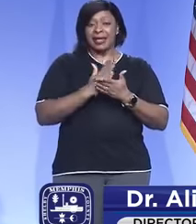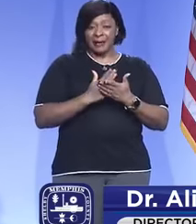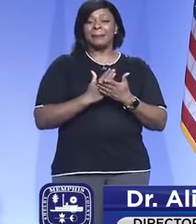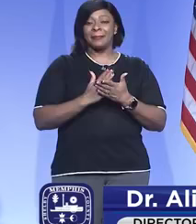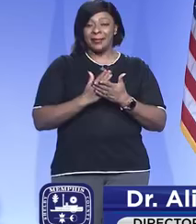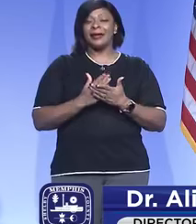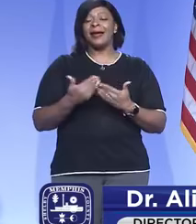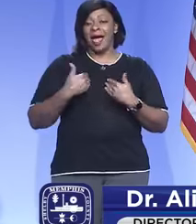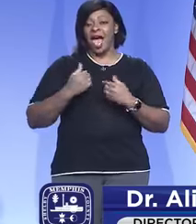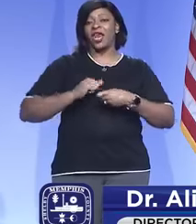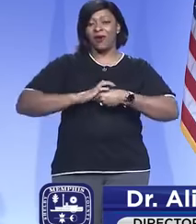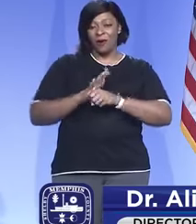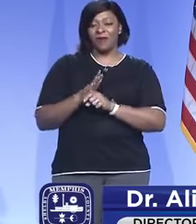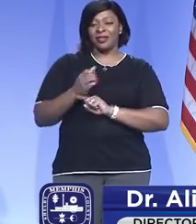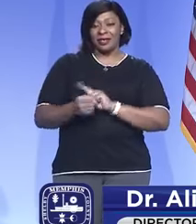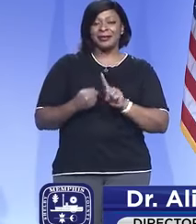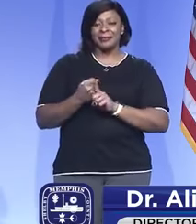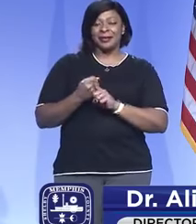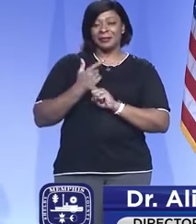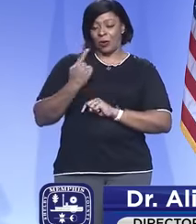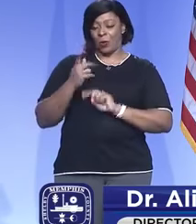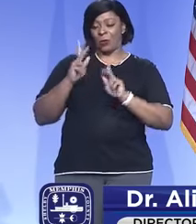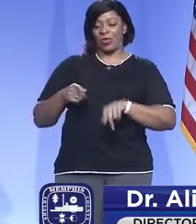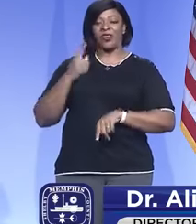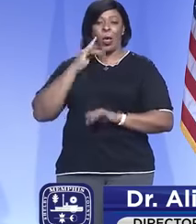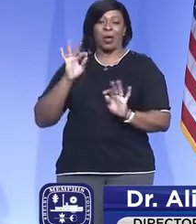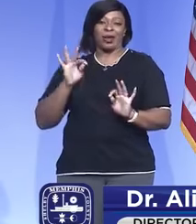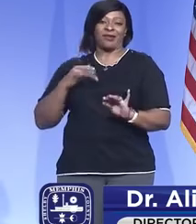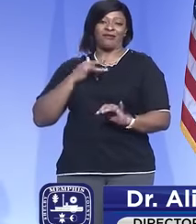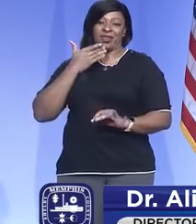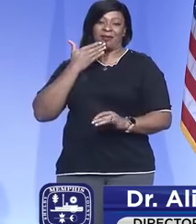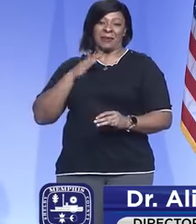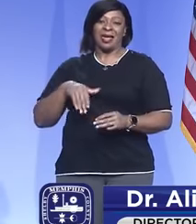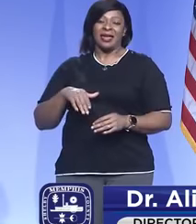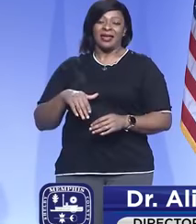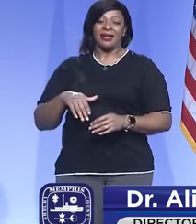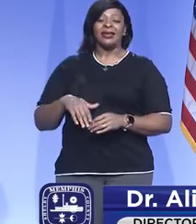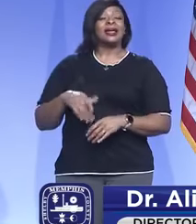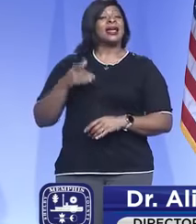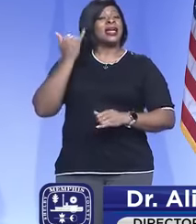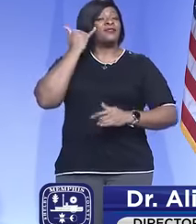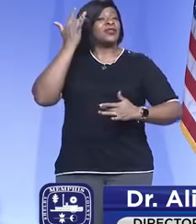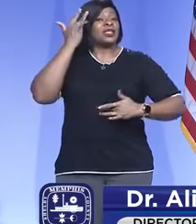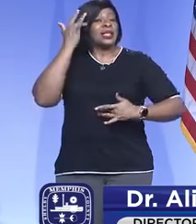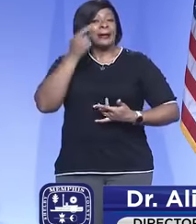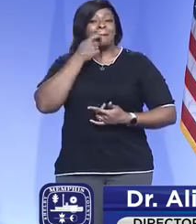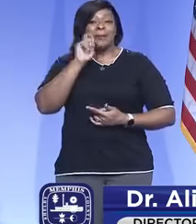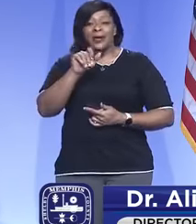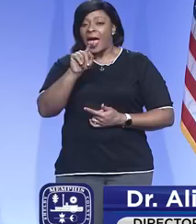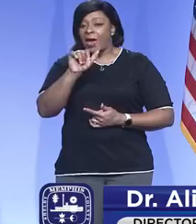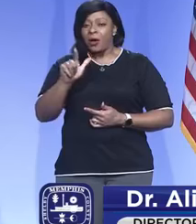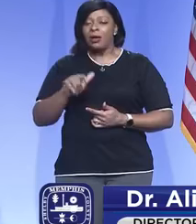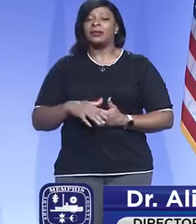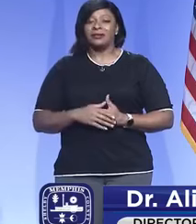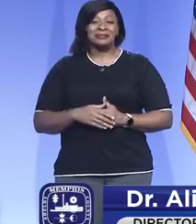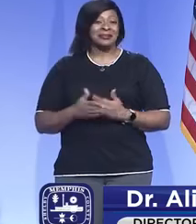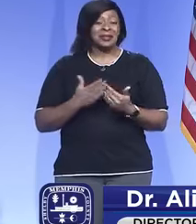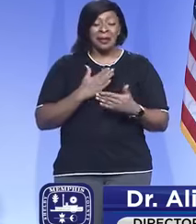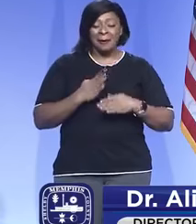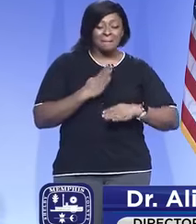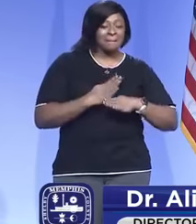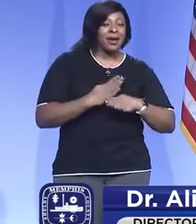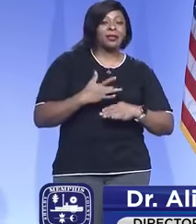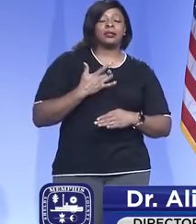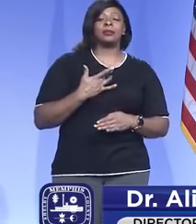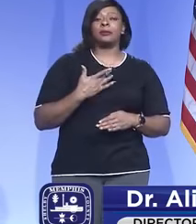may end up with COVID. So that's a critical piece we keep messaging. If you're sick at all, even very minor symptoms,